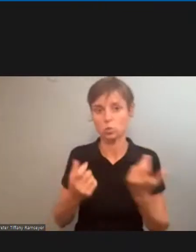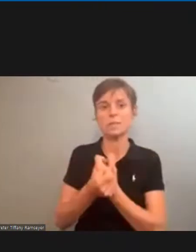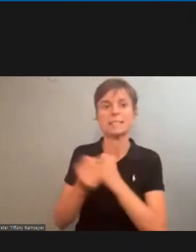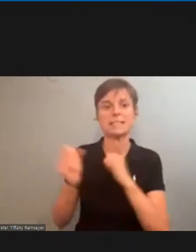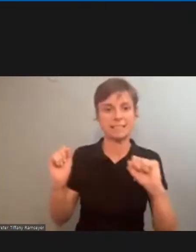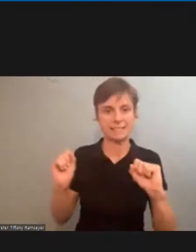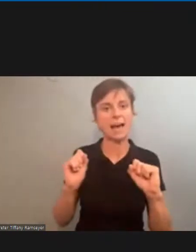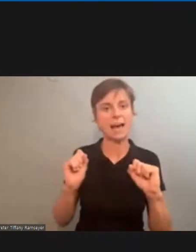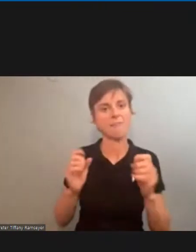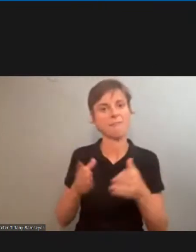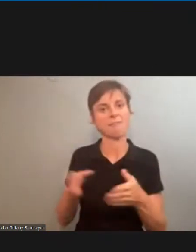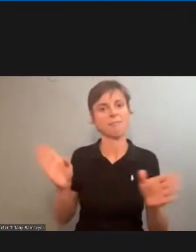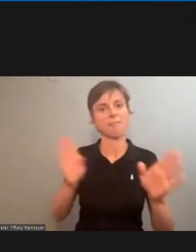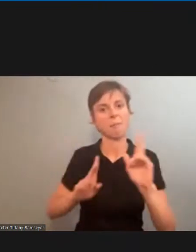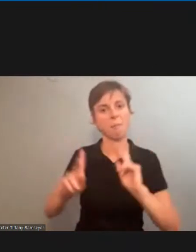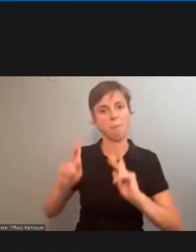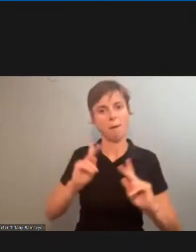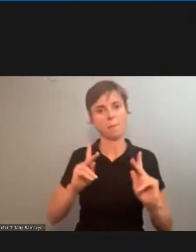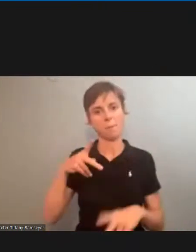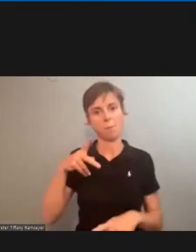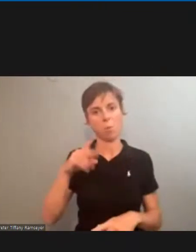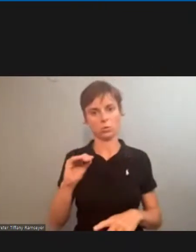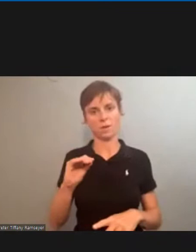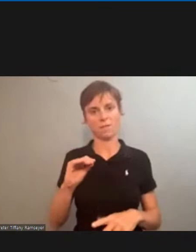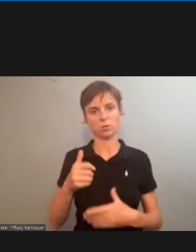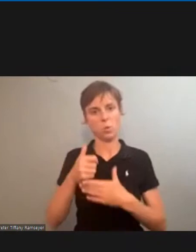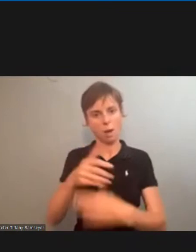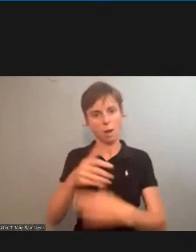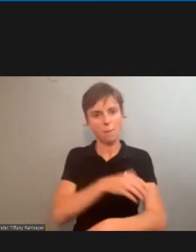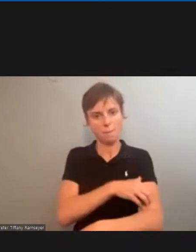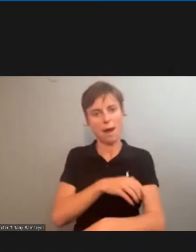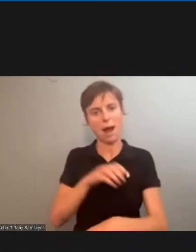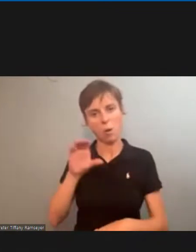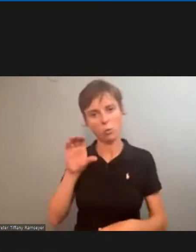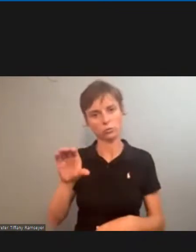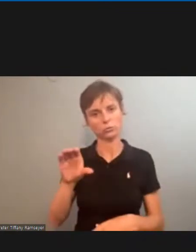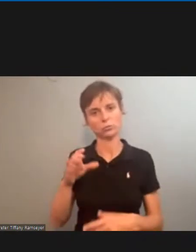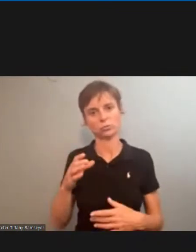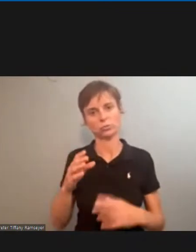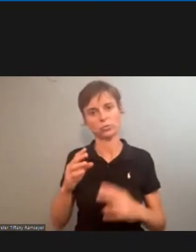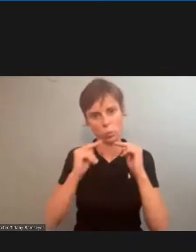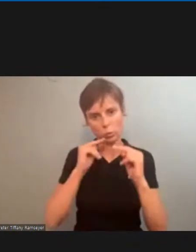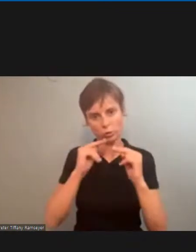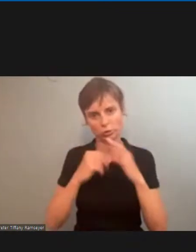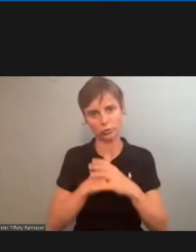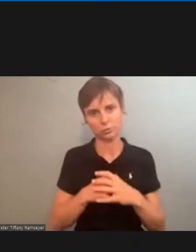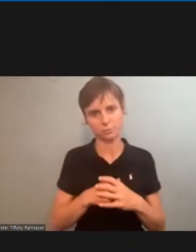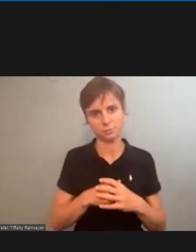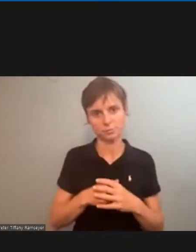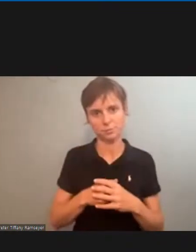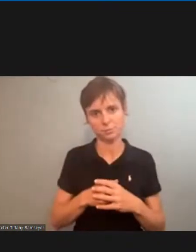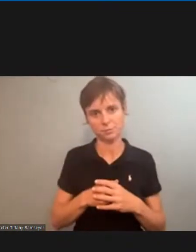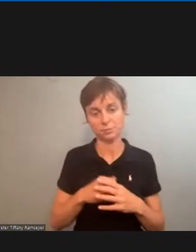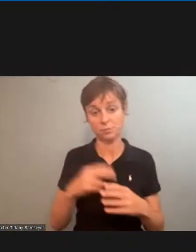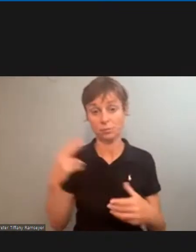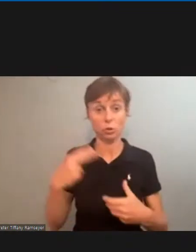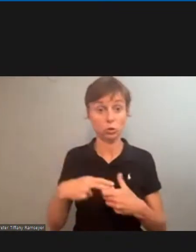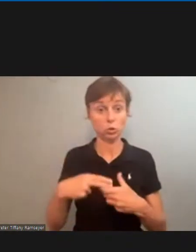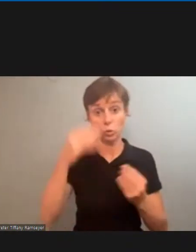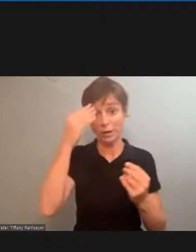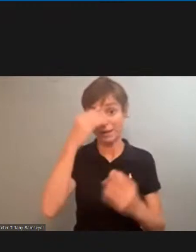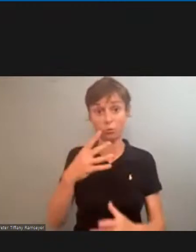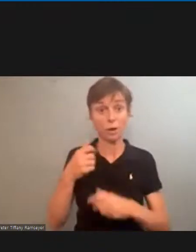service will bring help bring real power and leverage to these negotiations whether it's joining informational